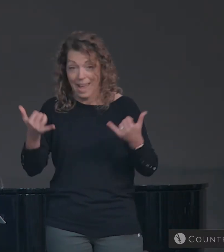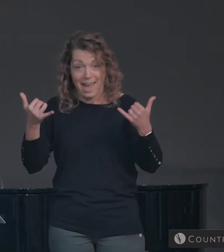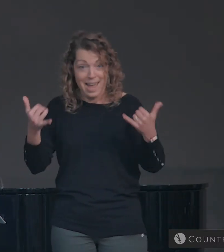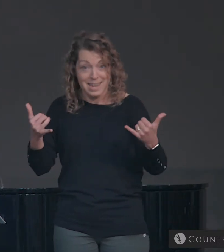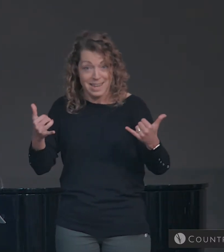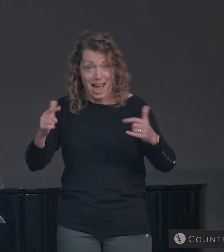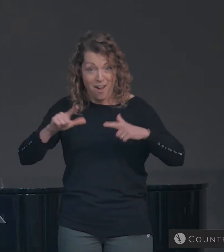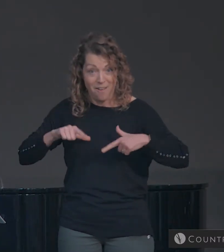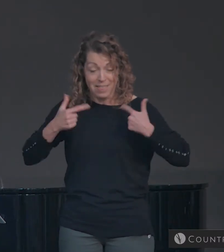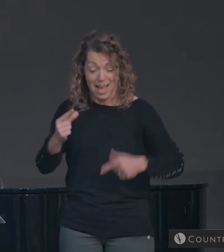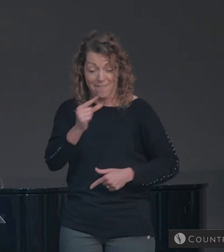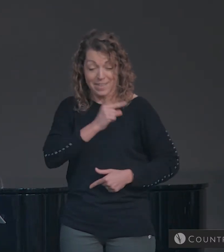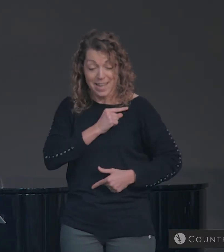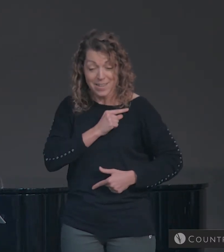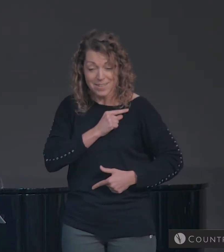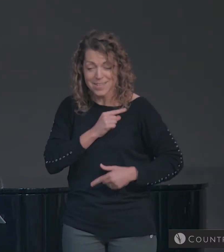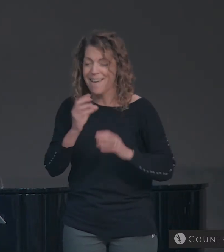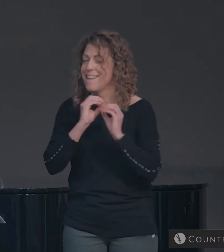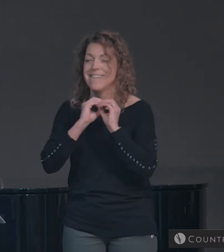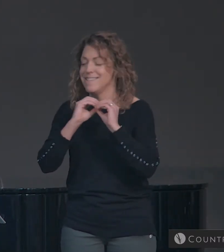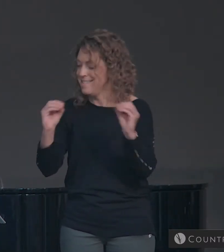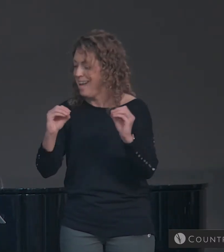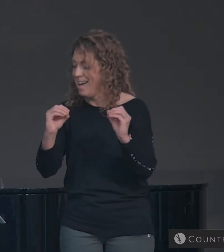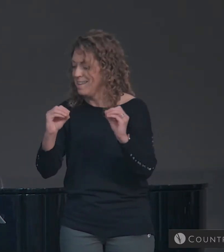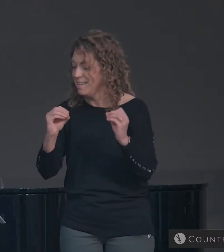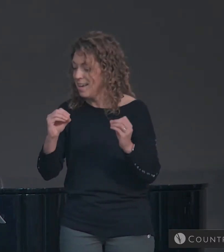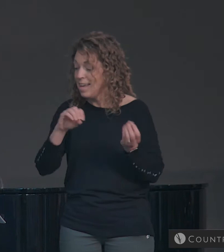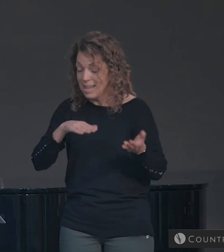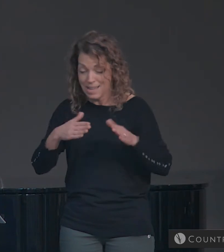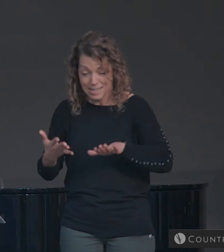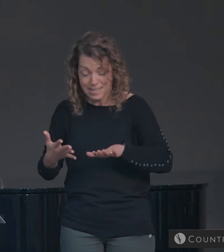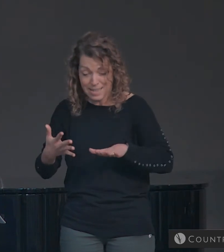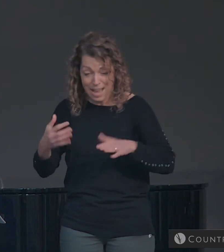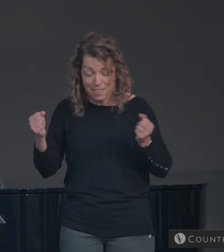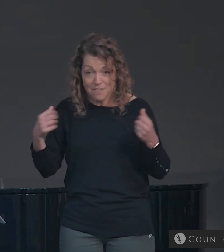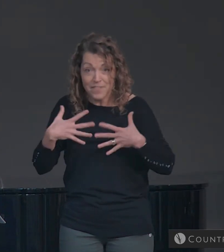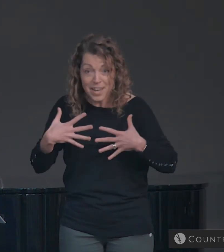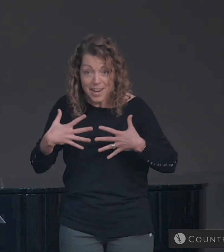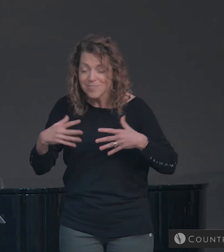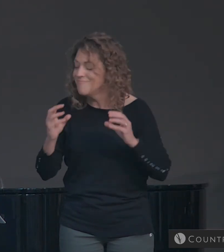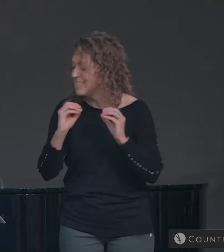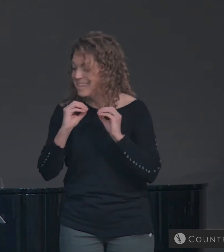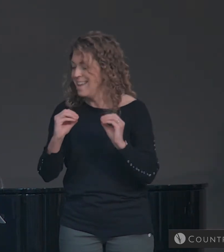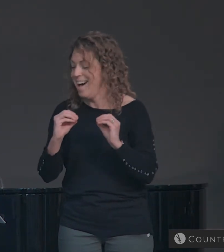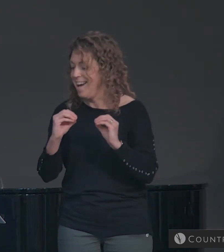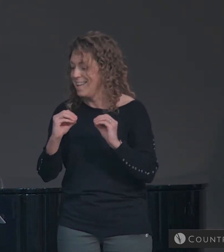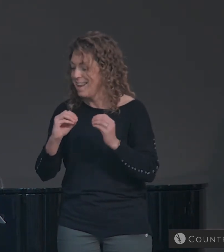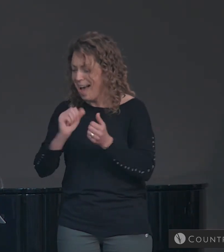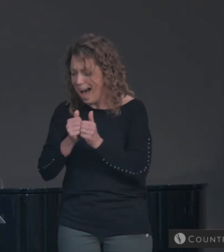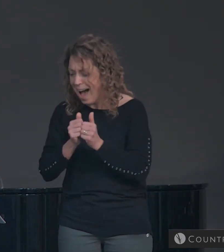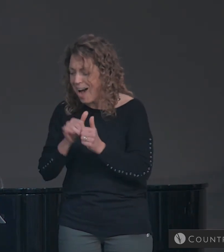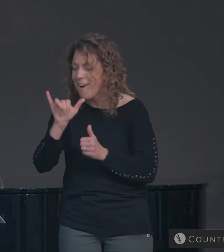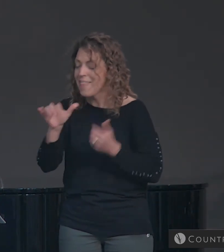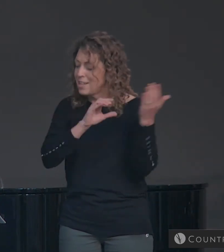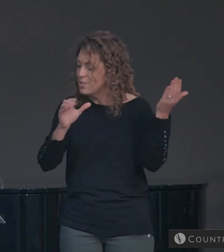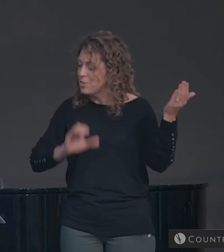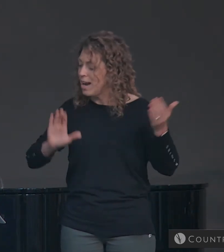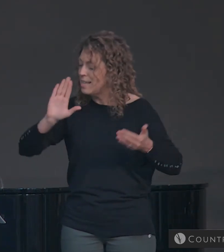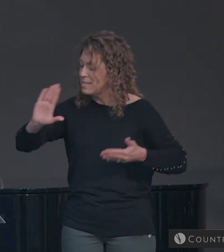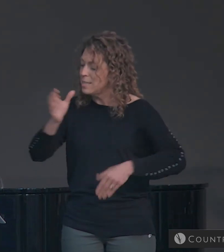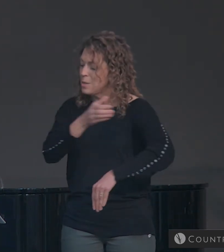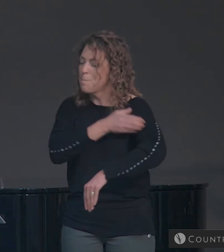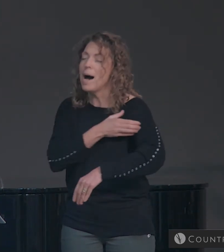No guilt in life, no fear in death, this is the power of